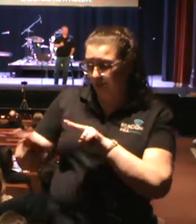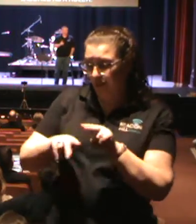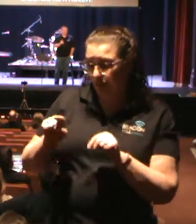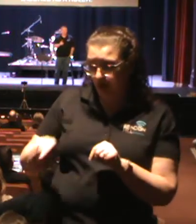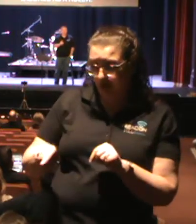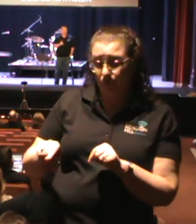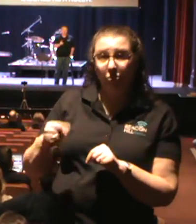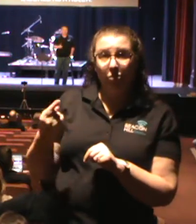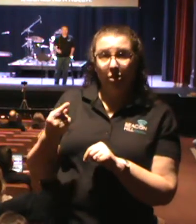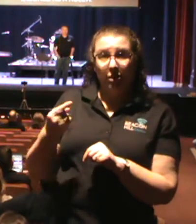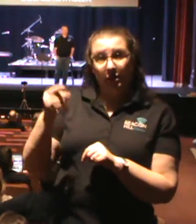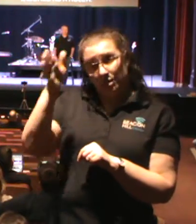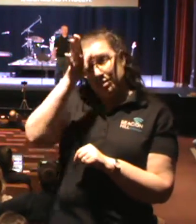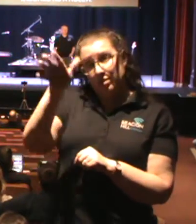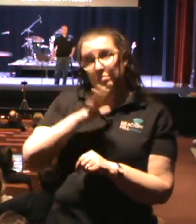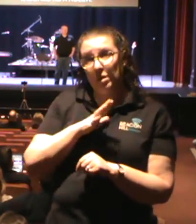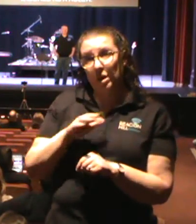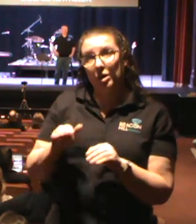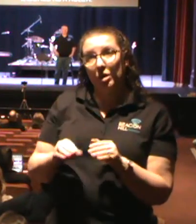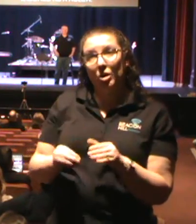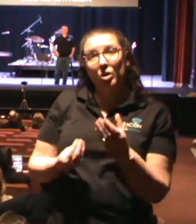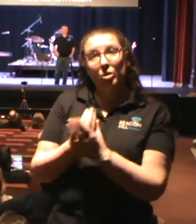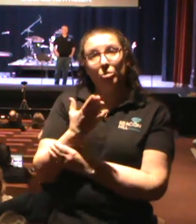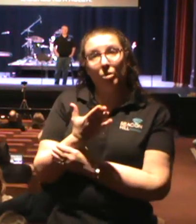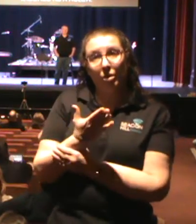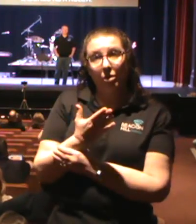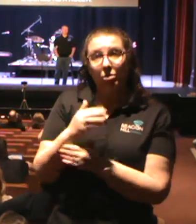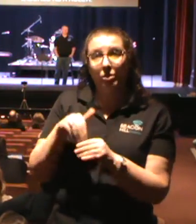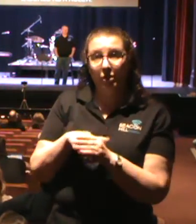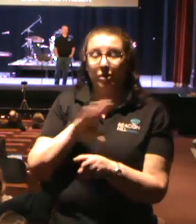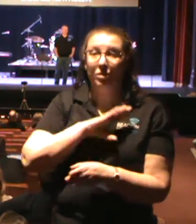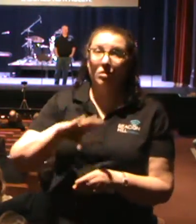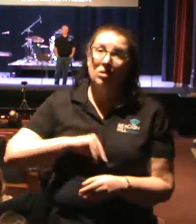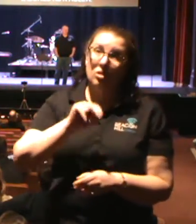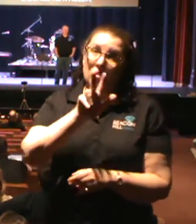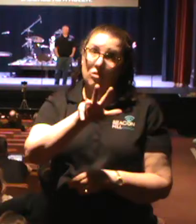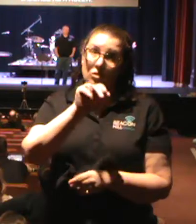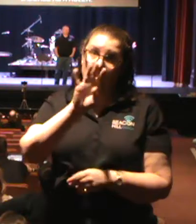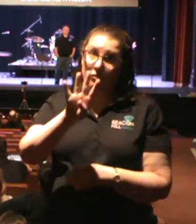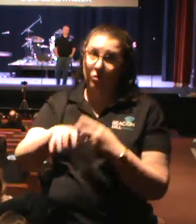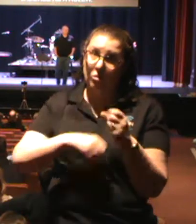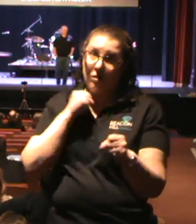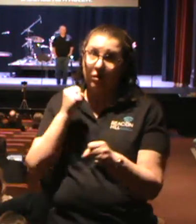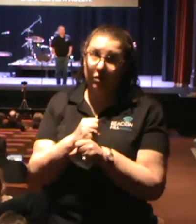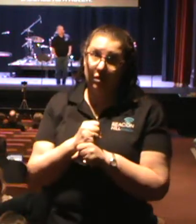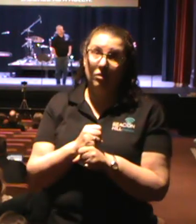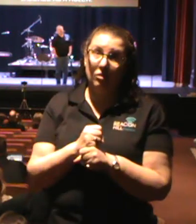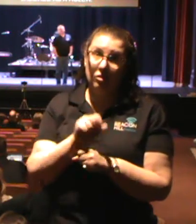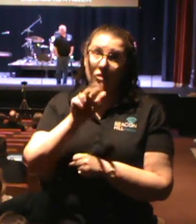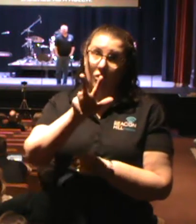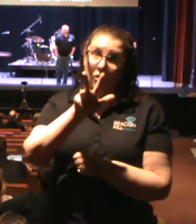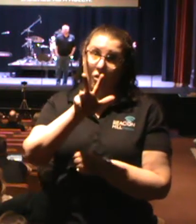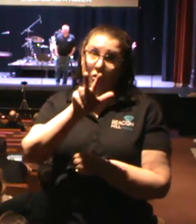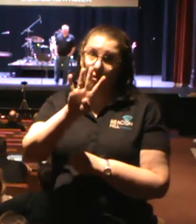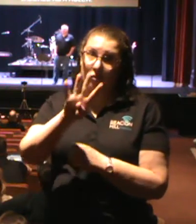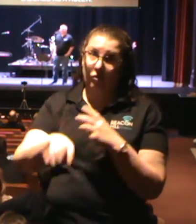grow and be who they are in Christ? Thirty-four years. Thirty-four years.